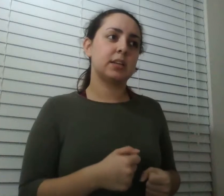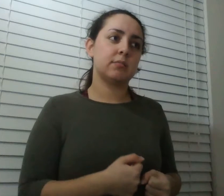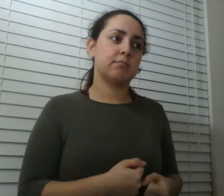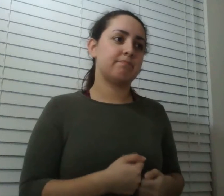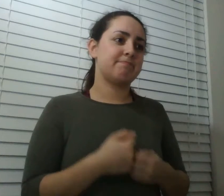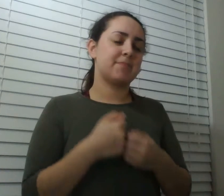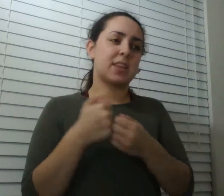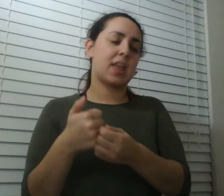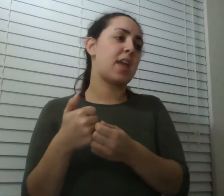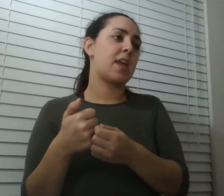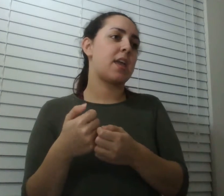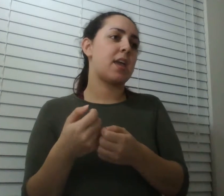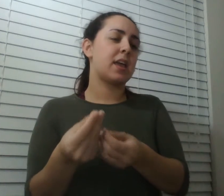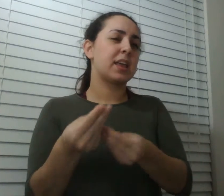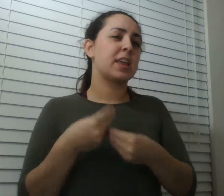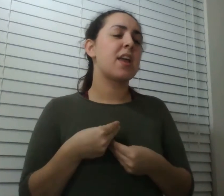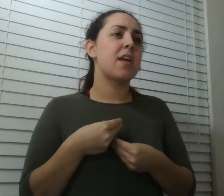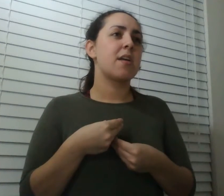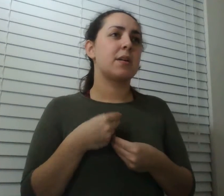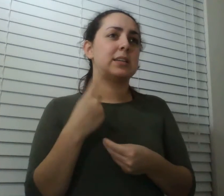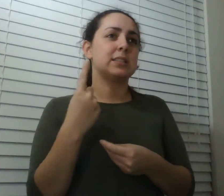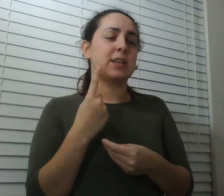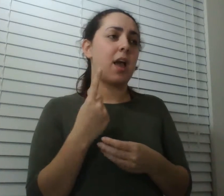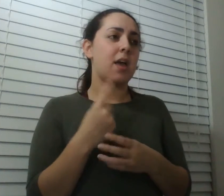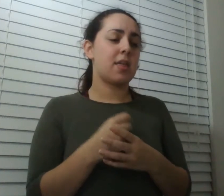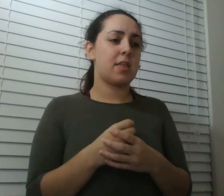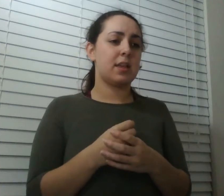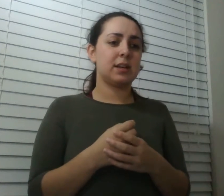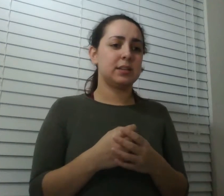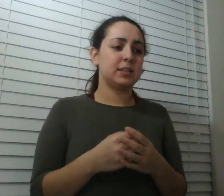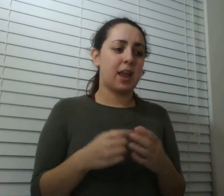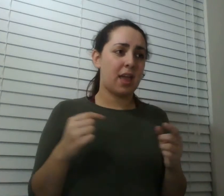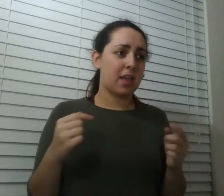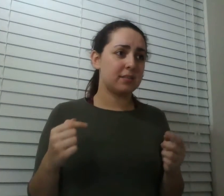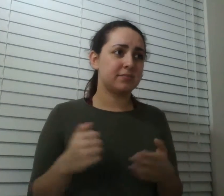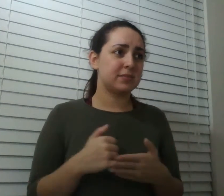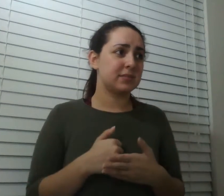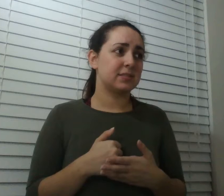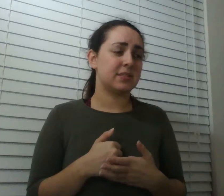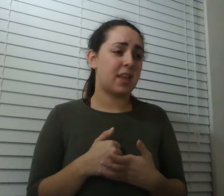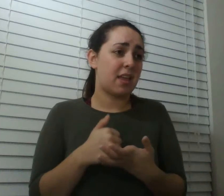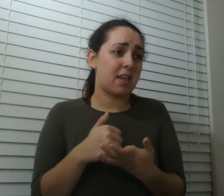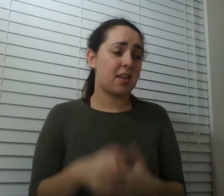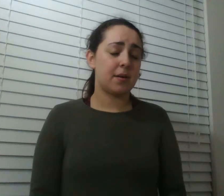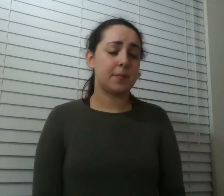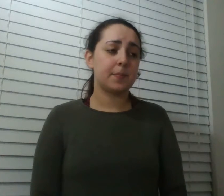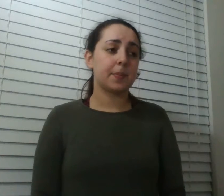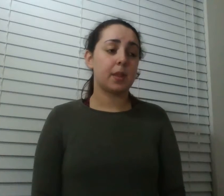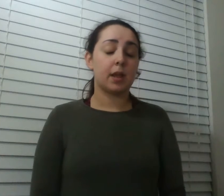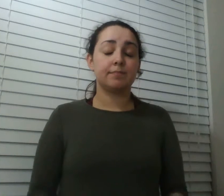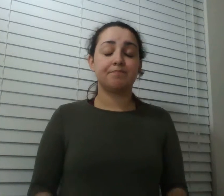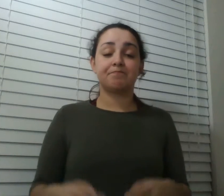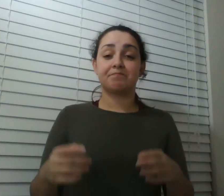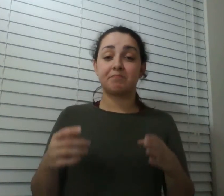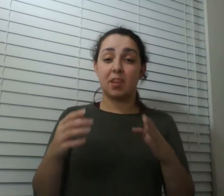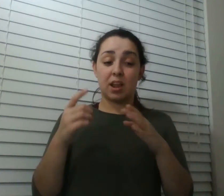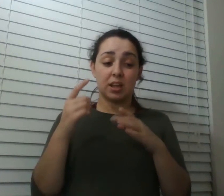wall this is called the pain scale it had the number zero to ten at one end it said no pain at the other end it said